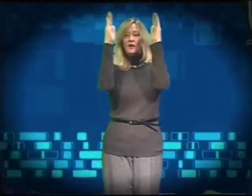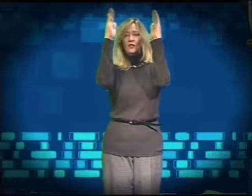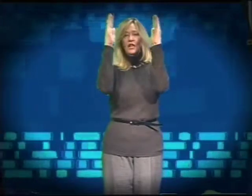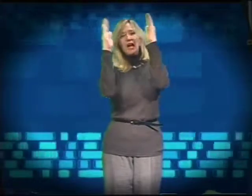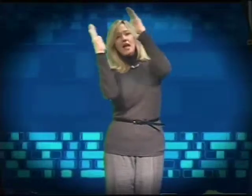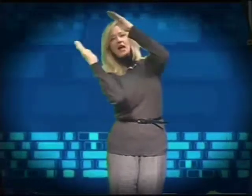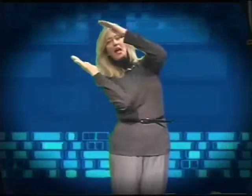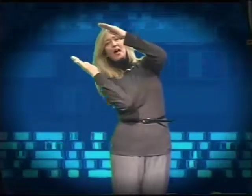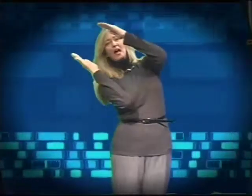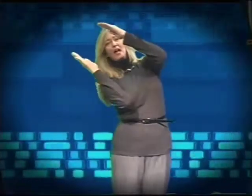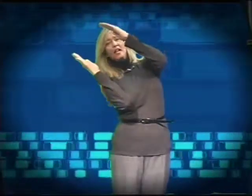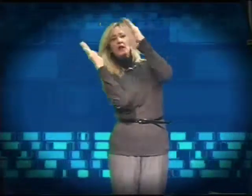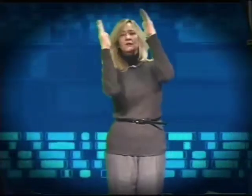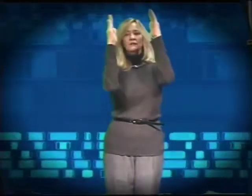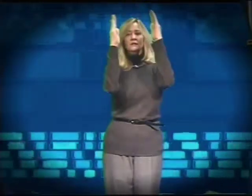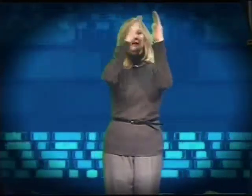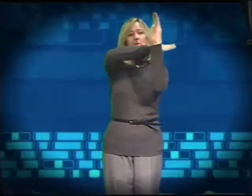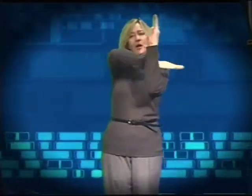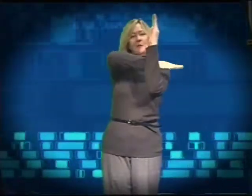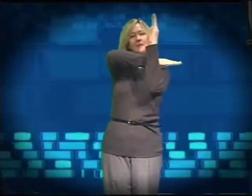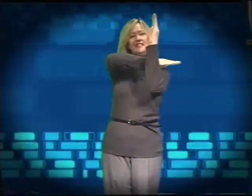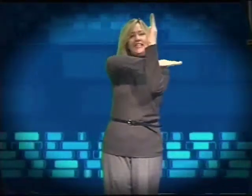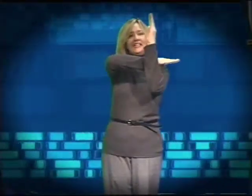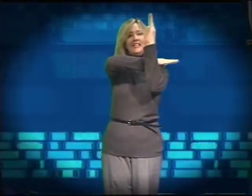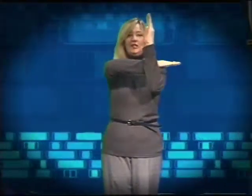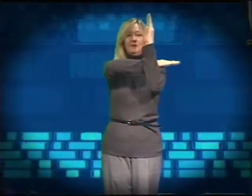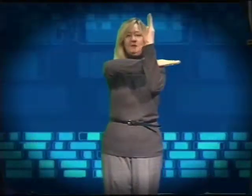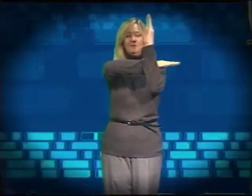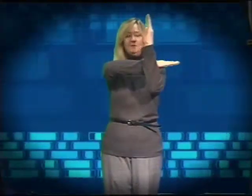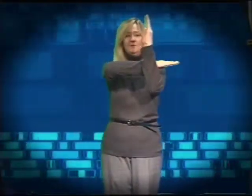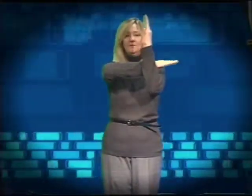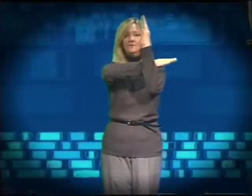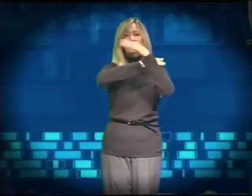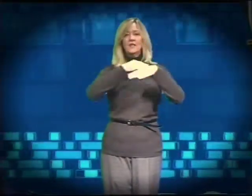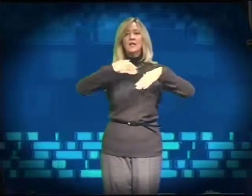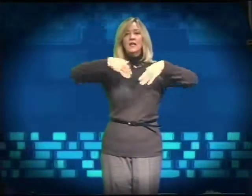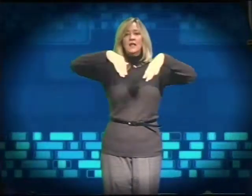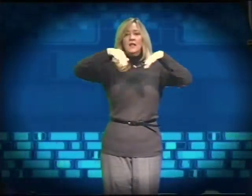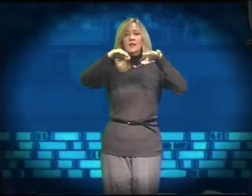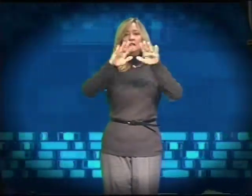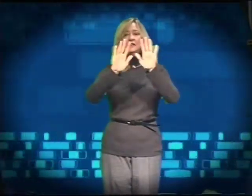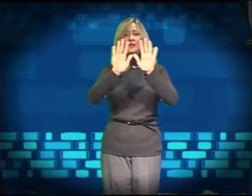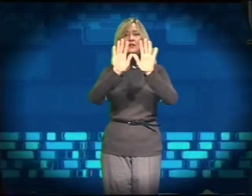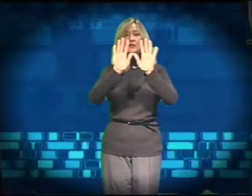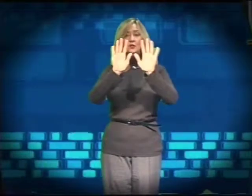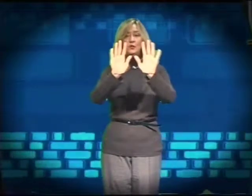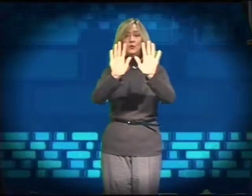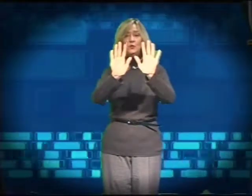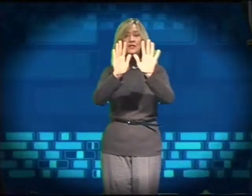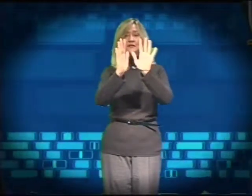Parallel. Perpendicular. They're congruent.